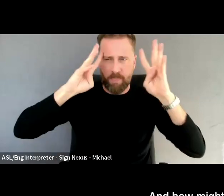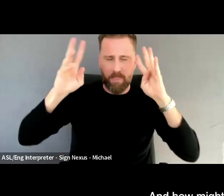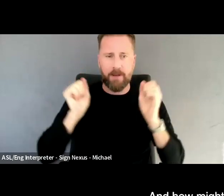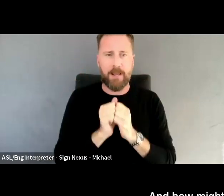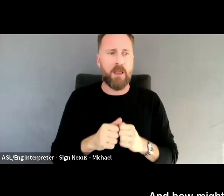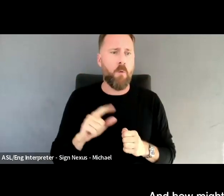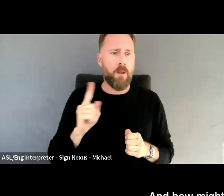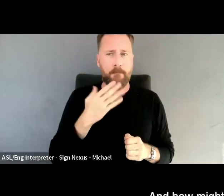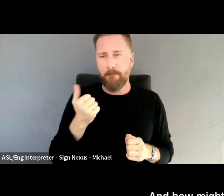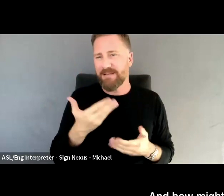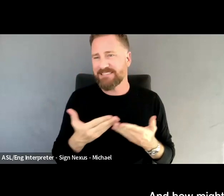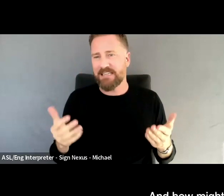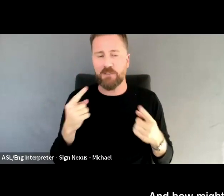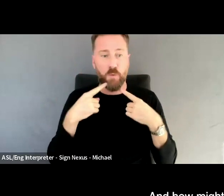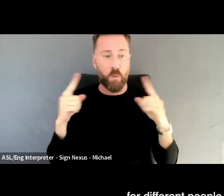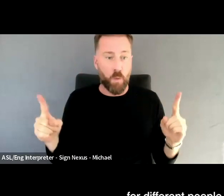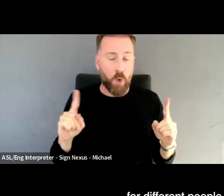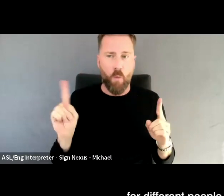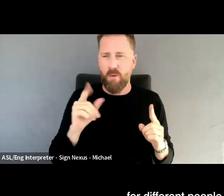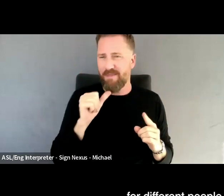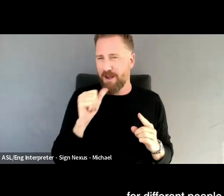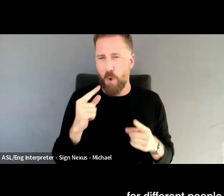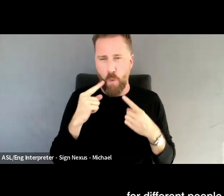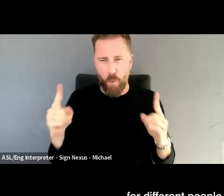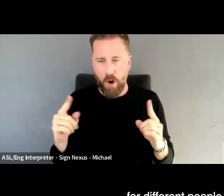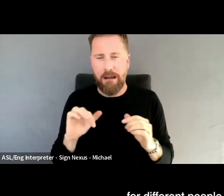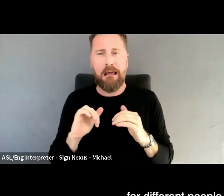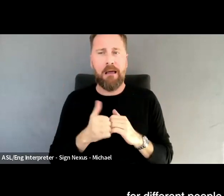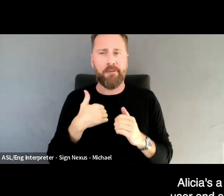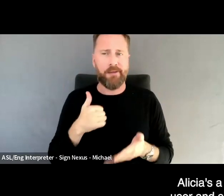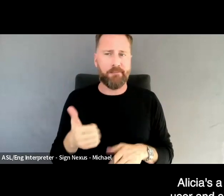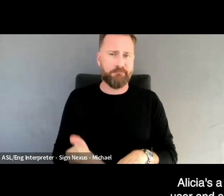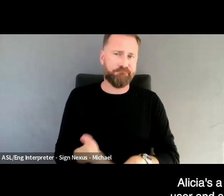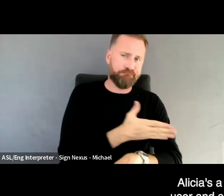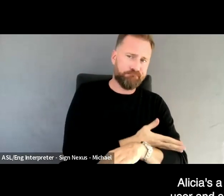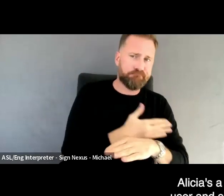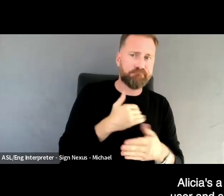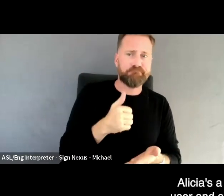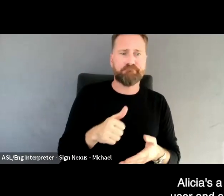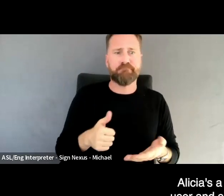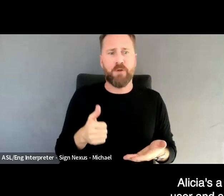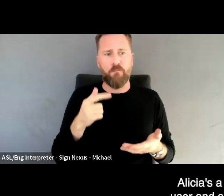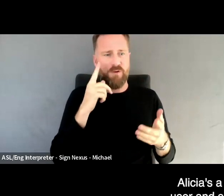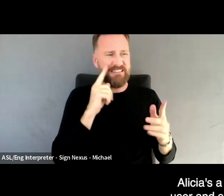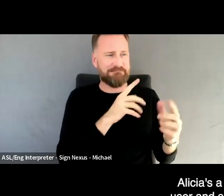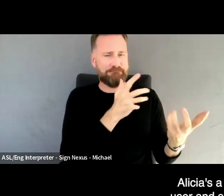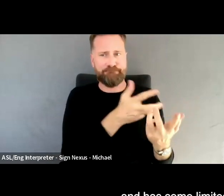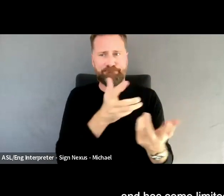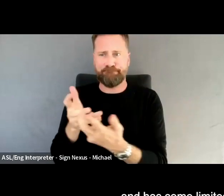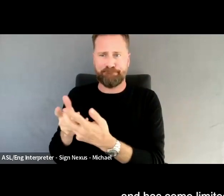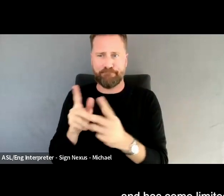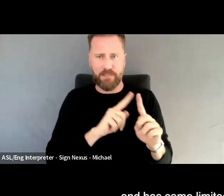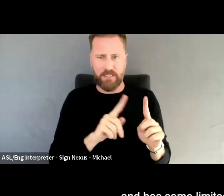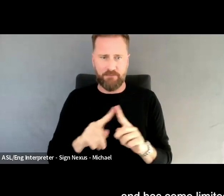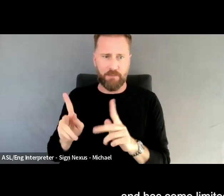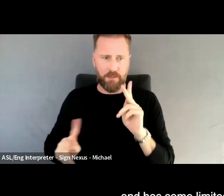don't they? And how might they work better for different people with different needs? Leisha's a wheelchair user, and so her needs